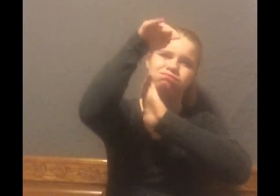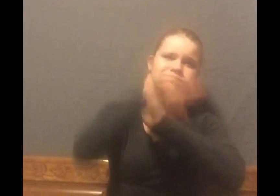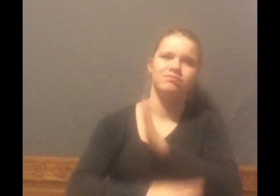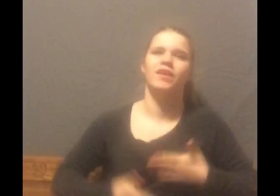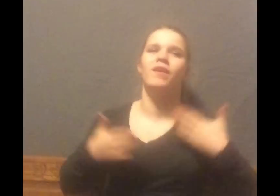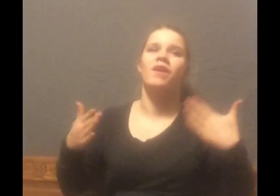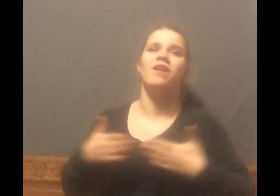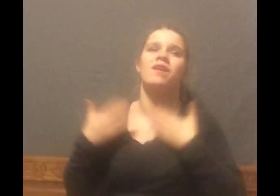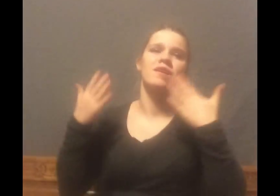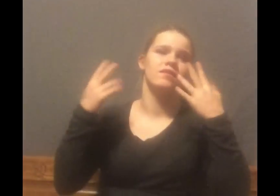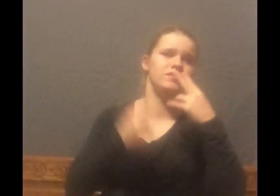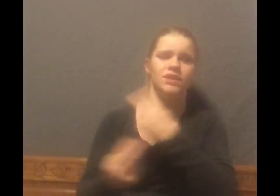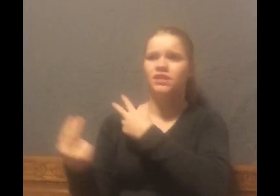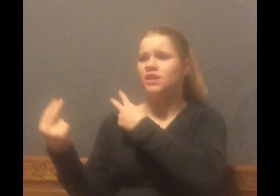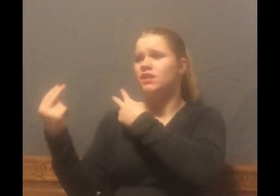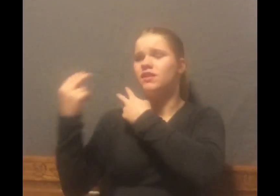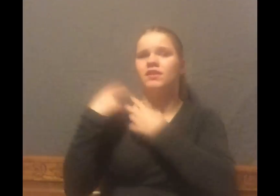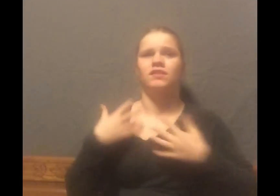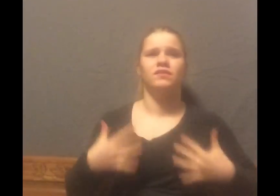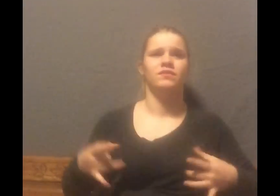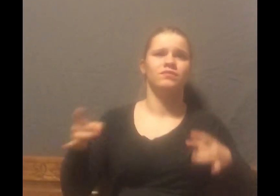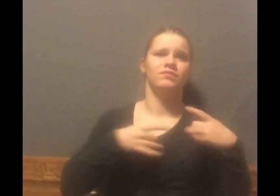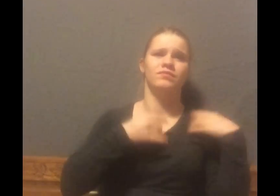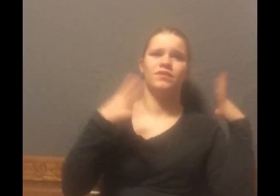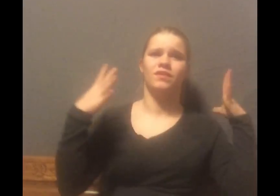journey, I've seen joy, I've seen regret